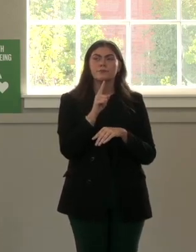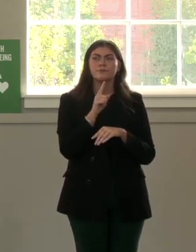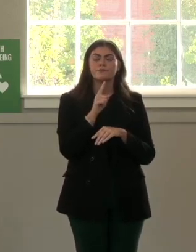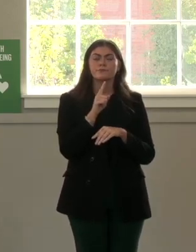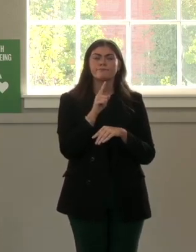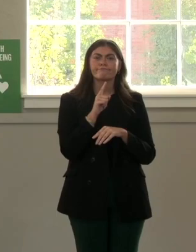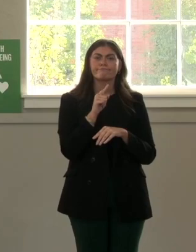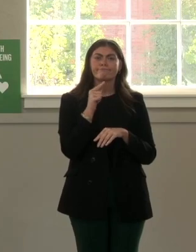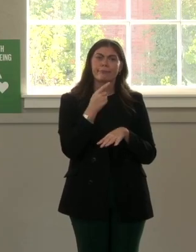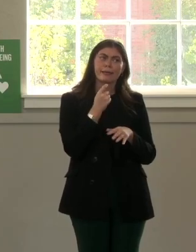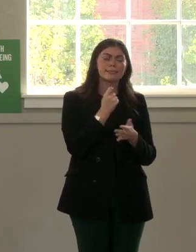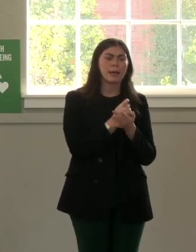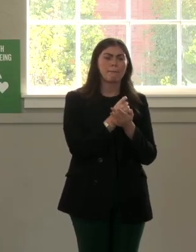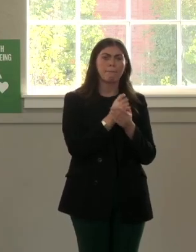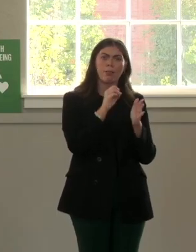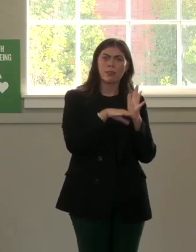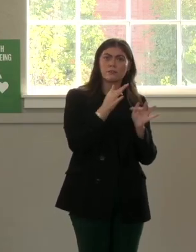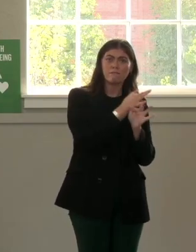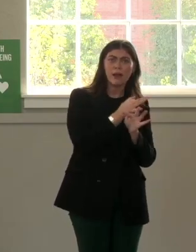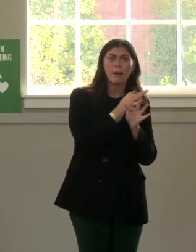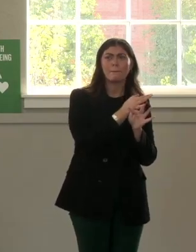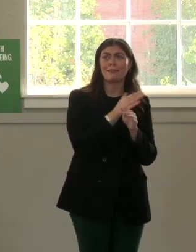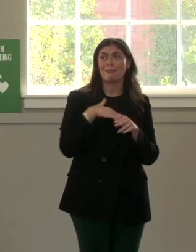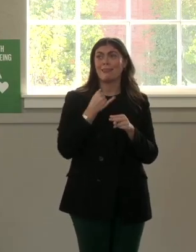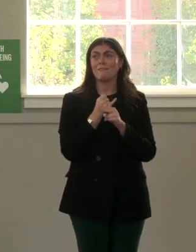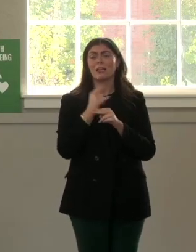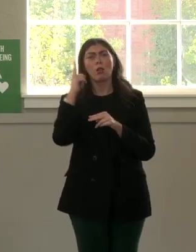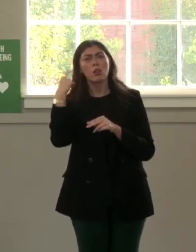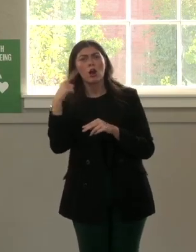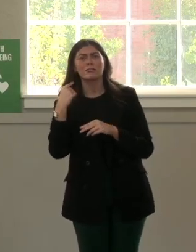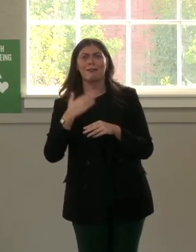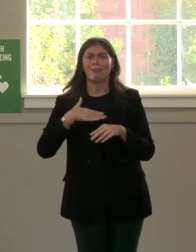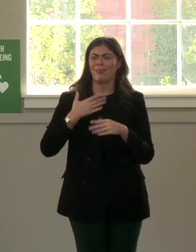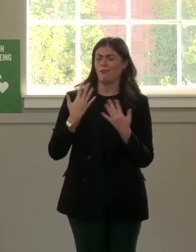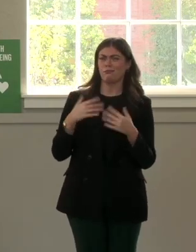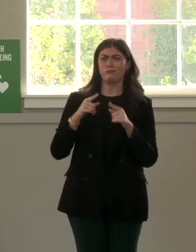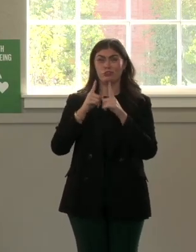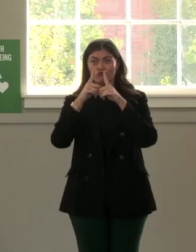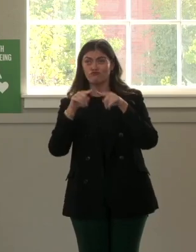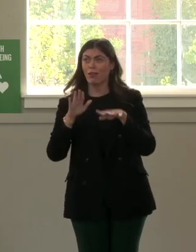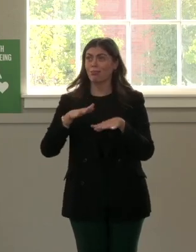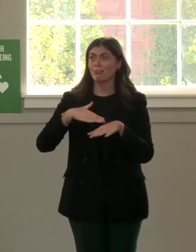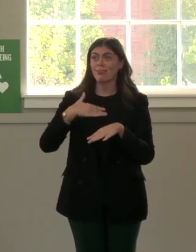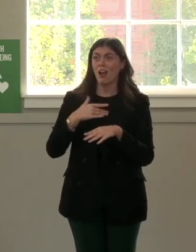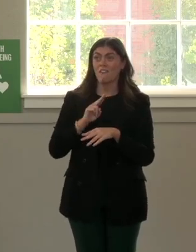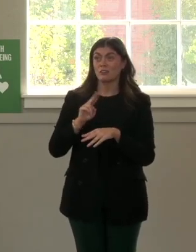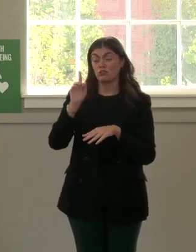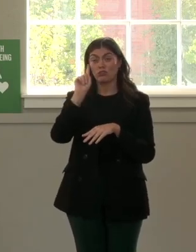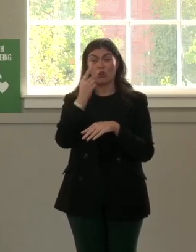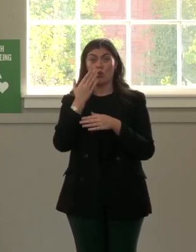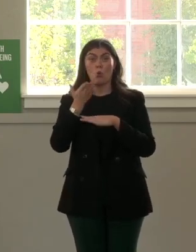I lost my family. Living in London. Living this precarious life of not knowing where I was living,